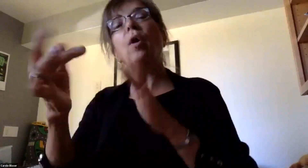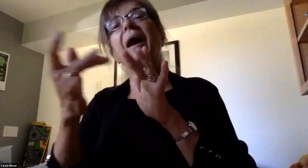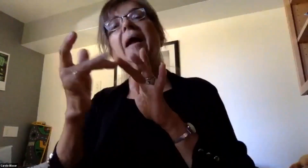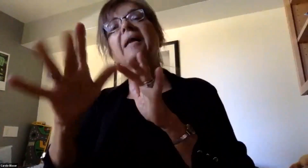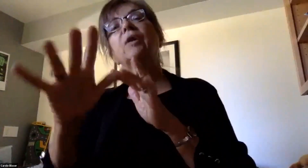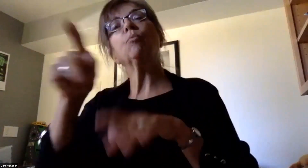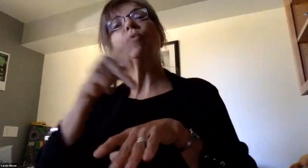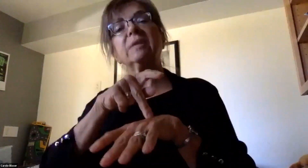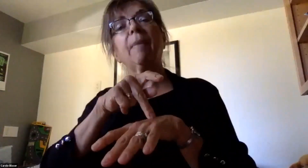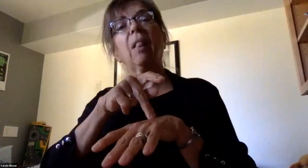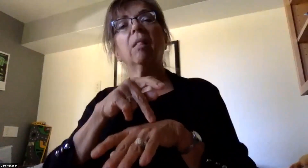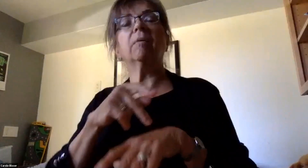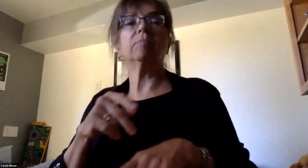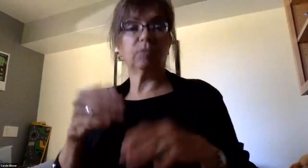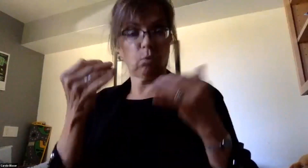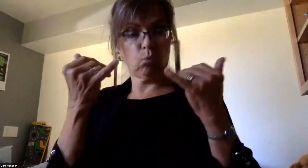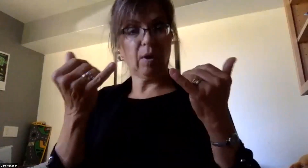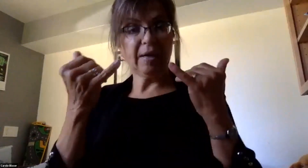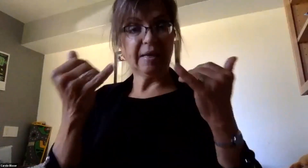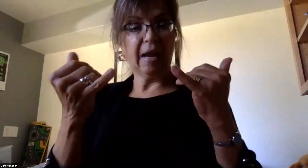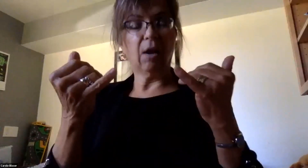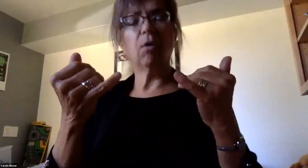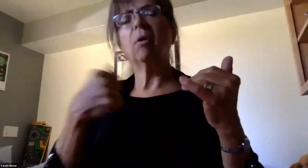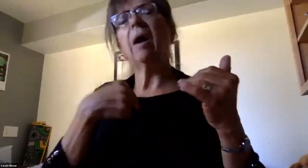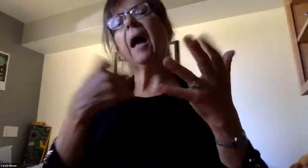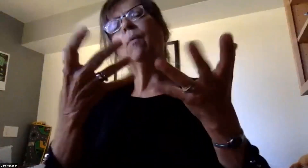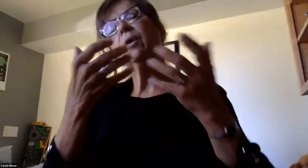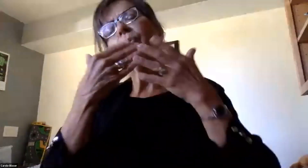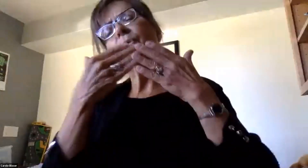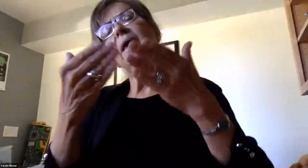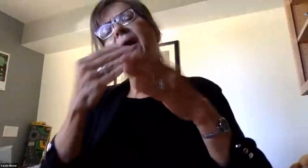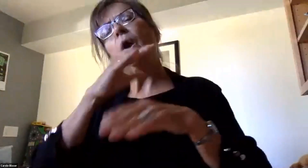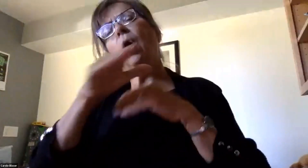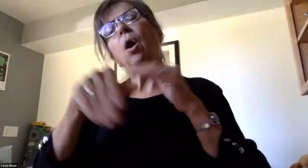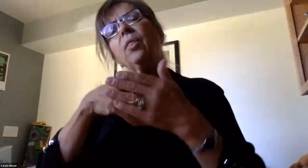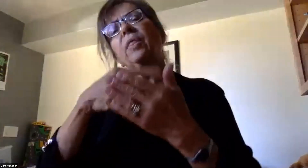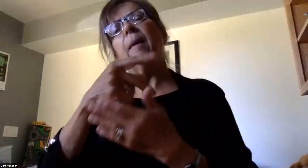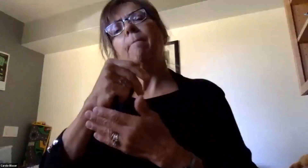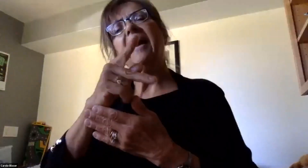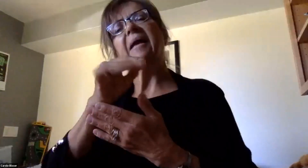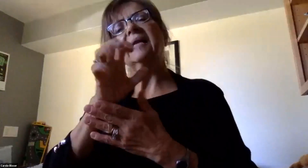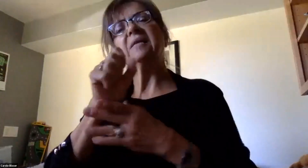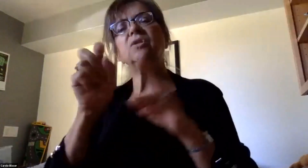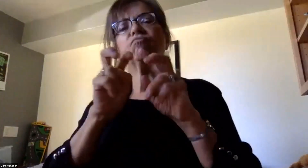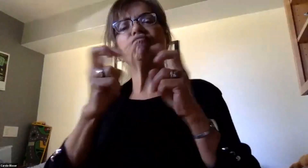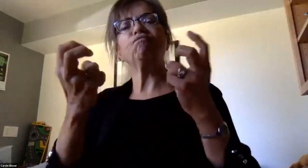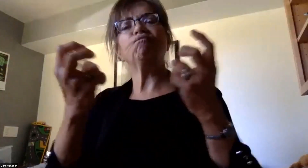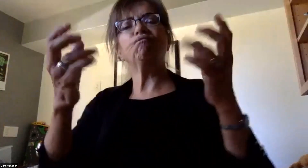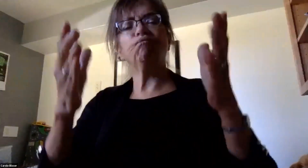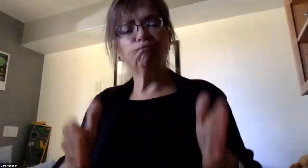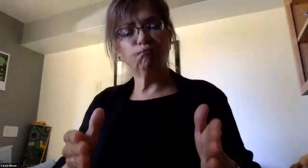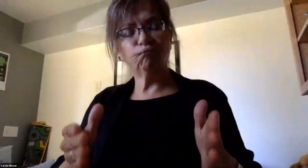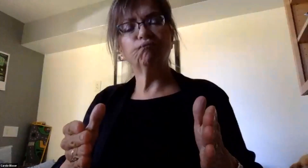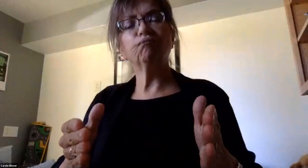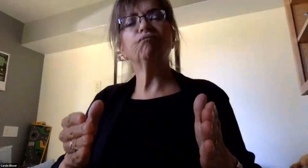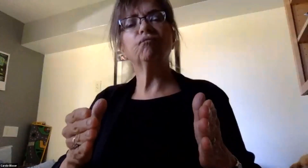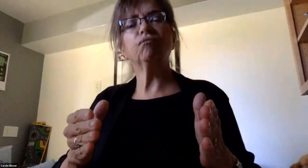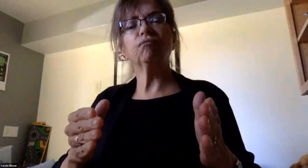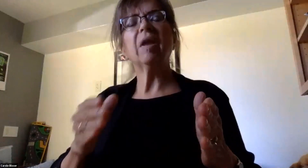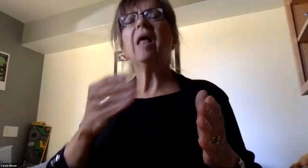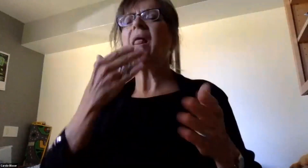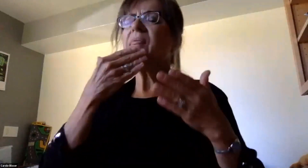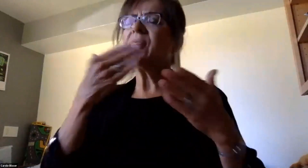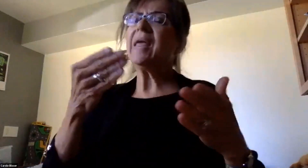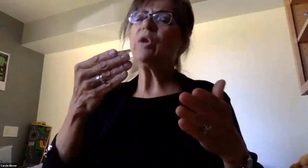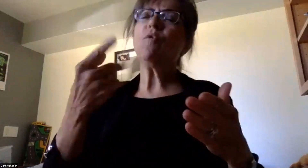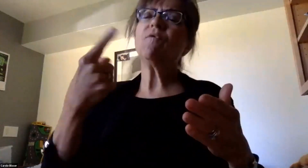what I'd like to do at this time is thank each of our panelists for being a part of this, you guys. I appreciate it. And thank all of you for joining